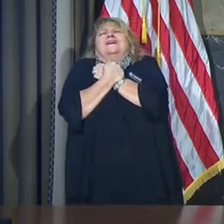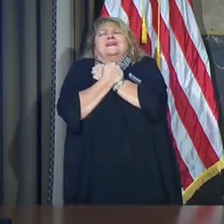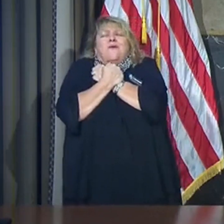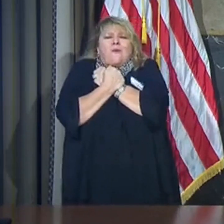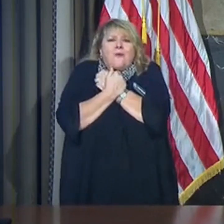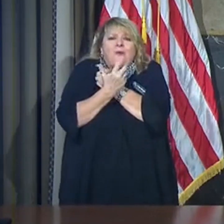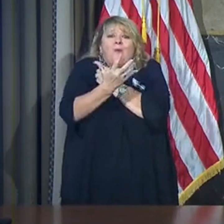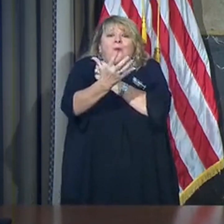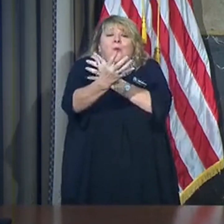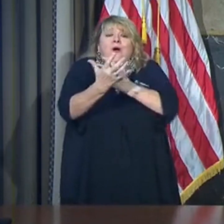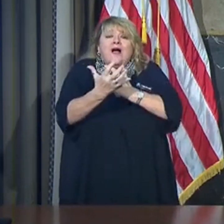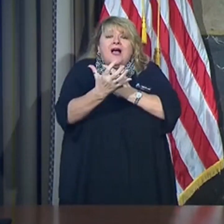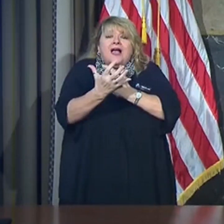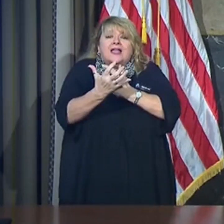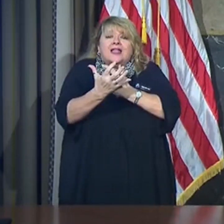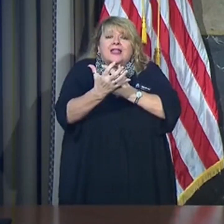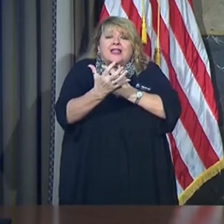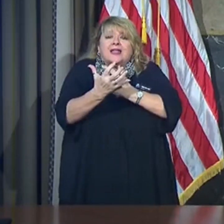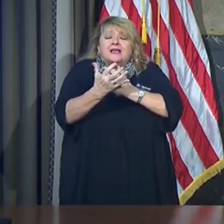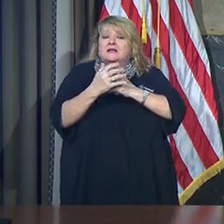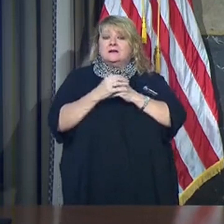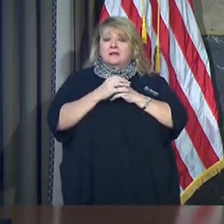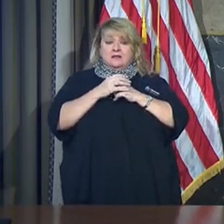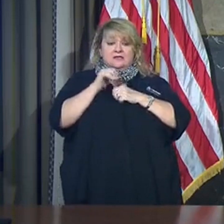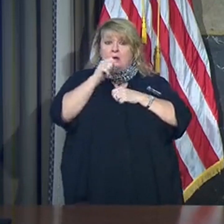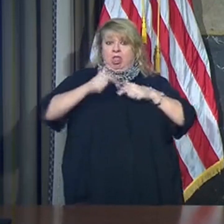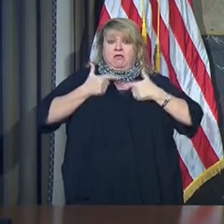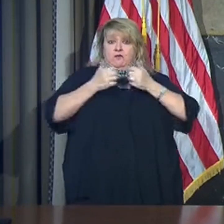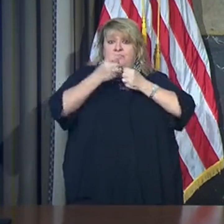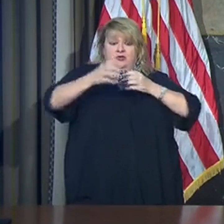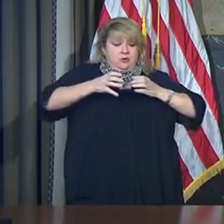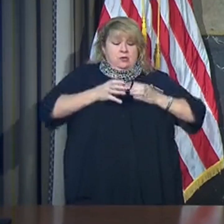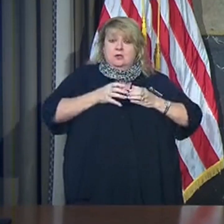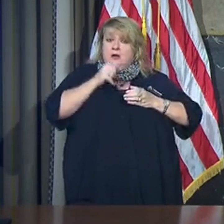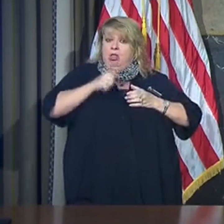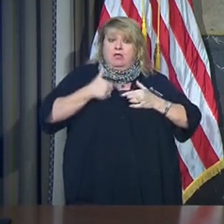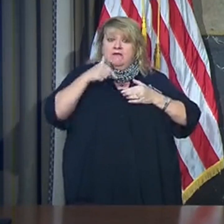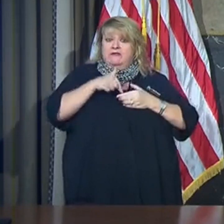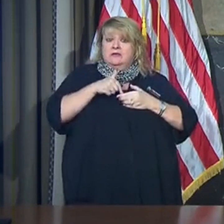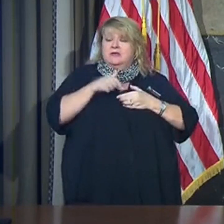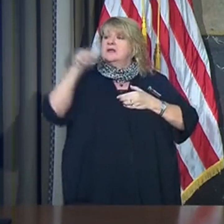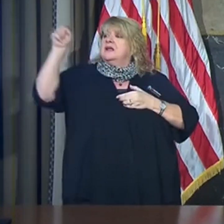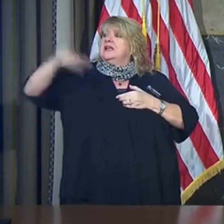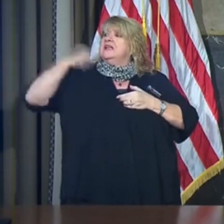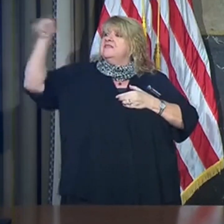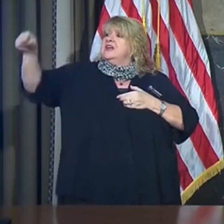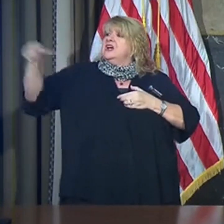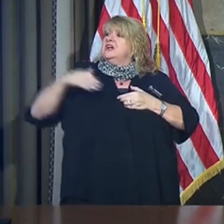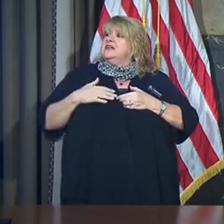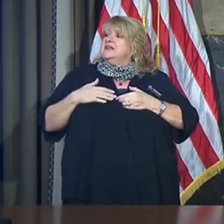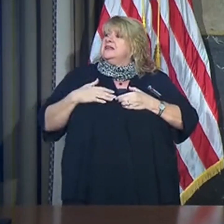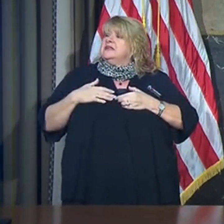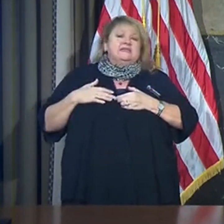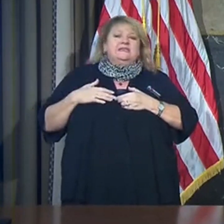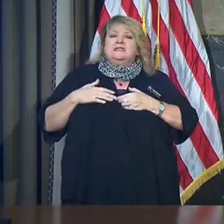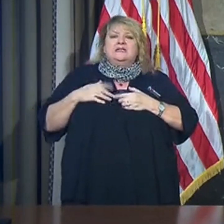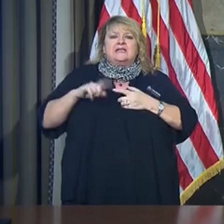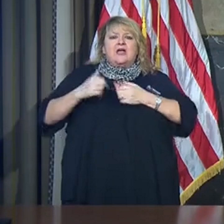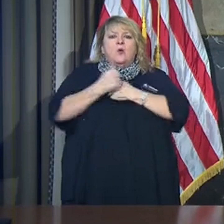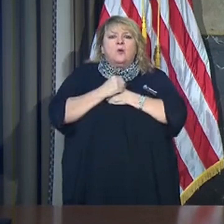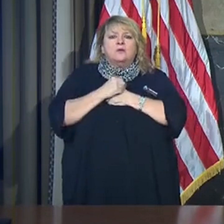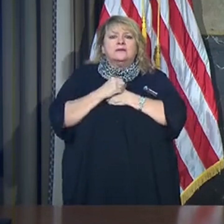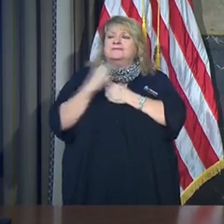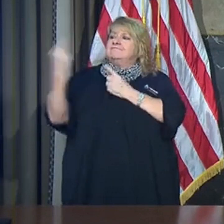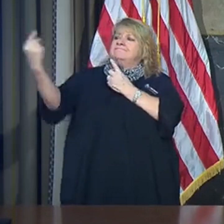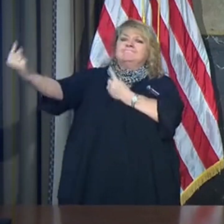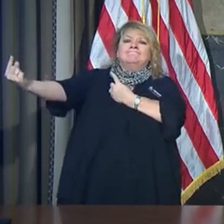understand that outside of single households, that's not possible. So distance. Wash your